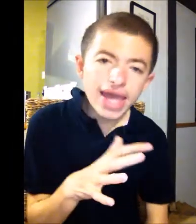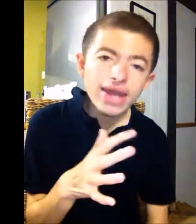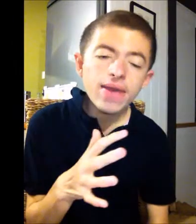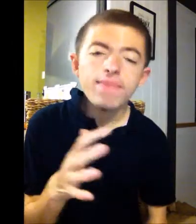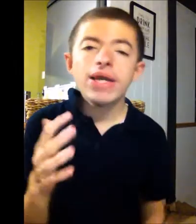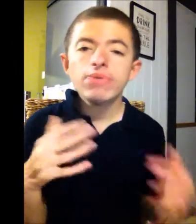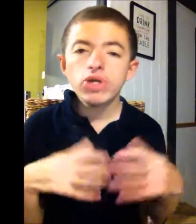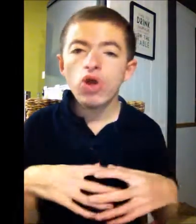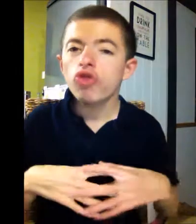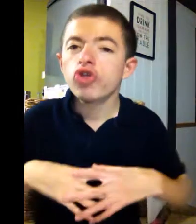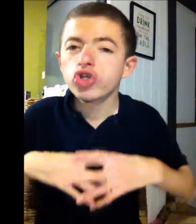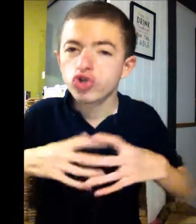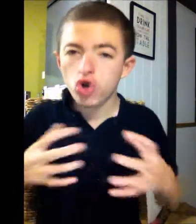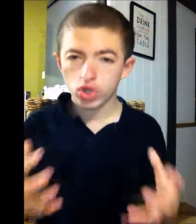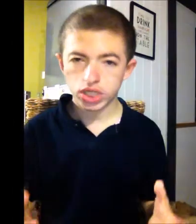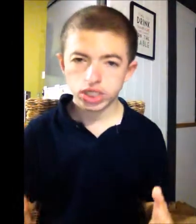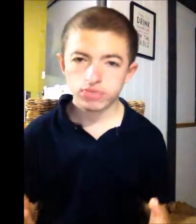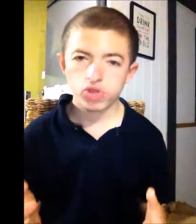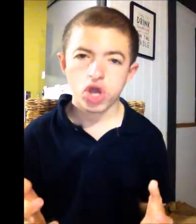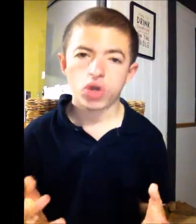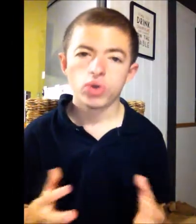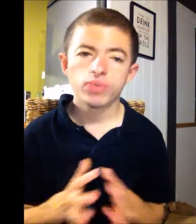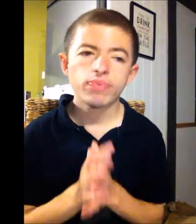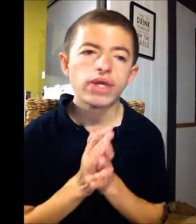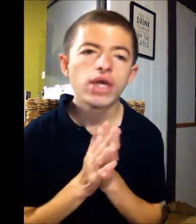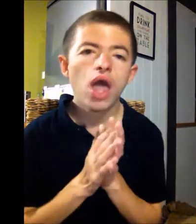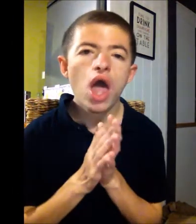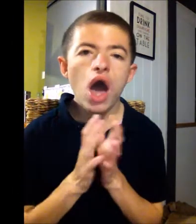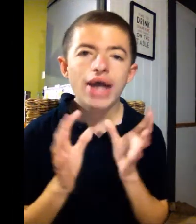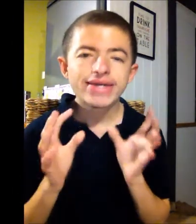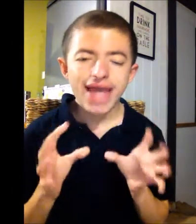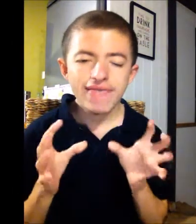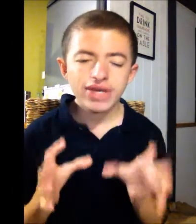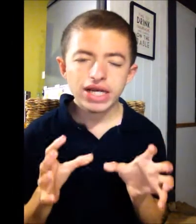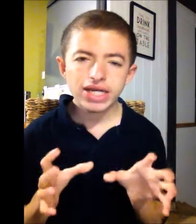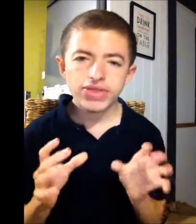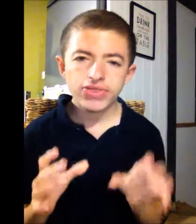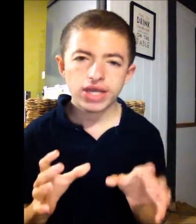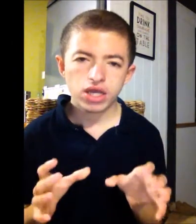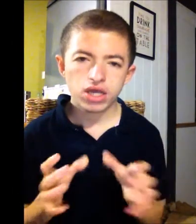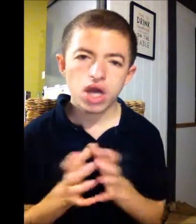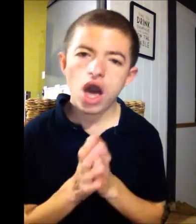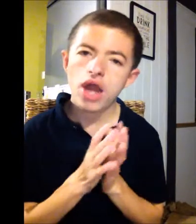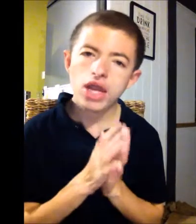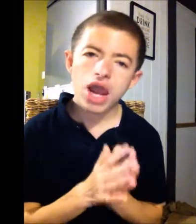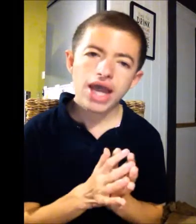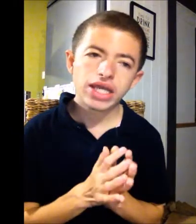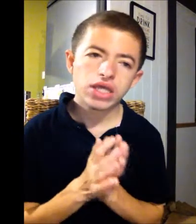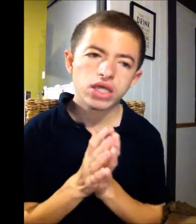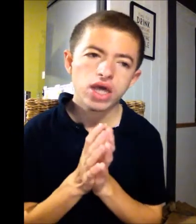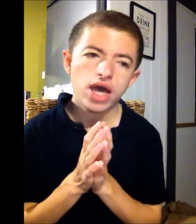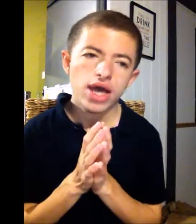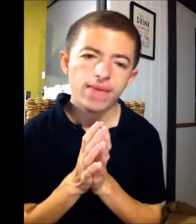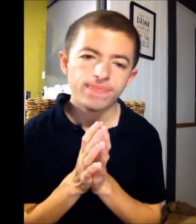again, maybe not the strongest of shows. But I definitely think, unlike, um,